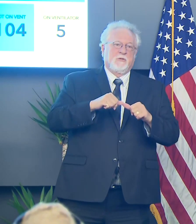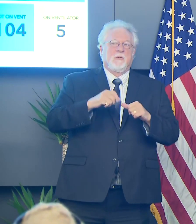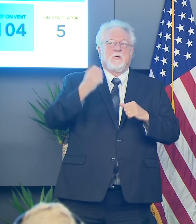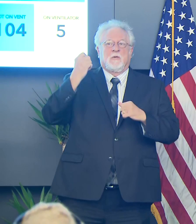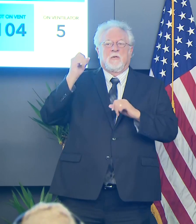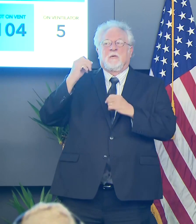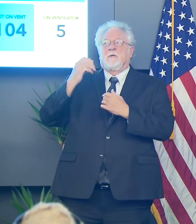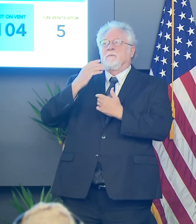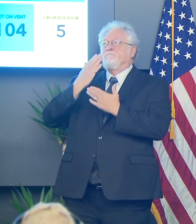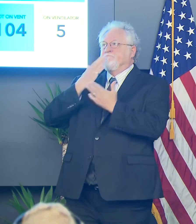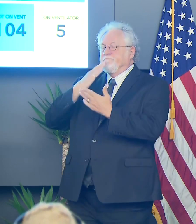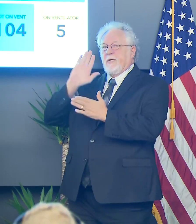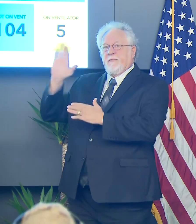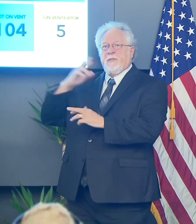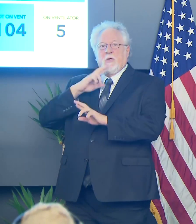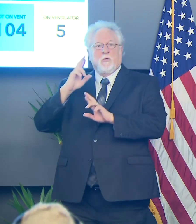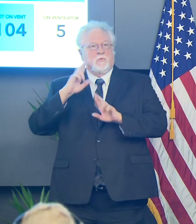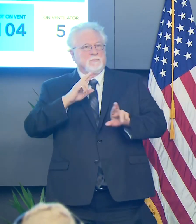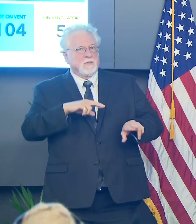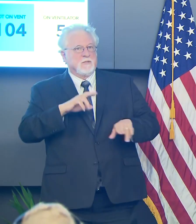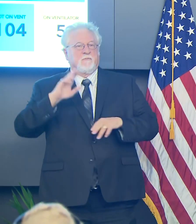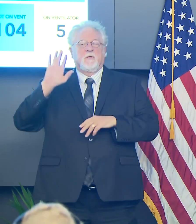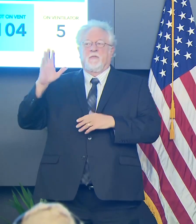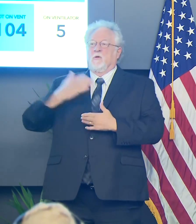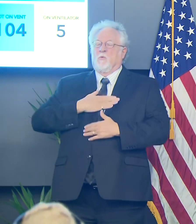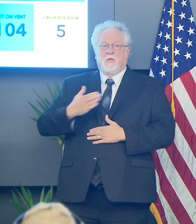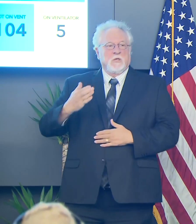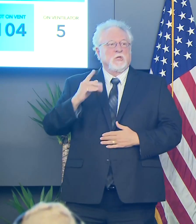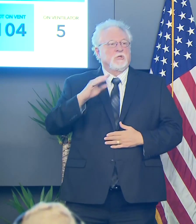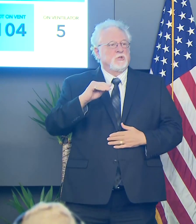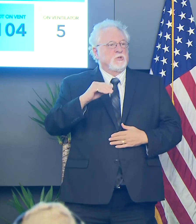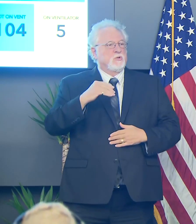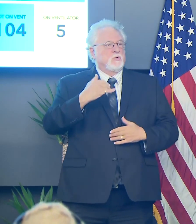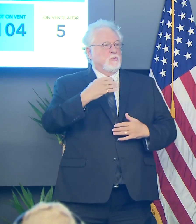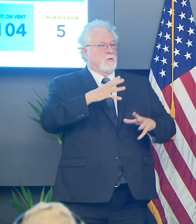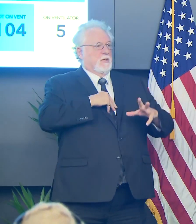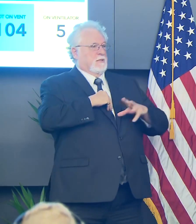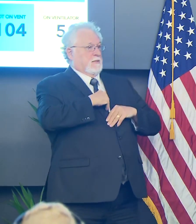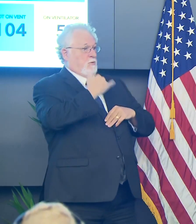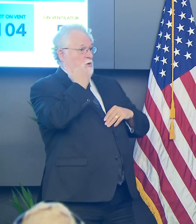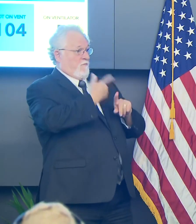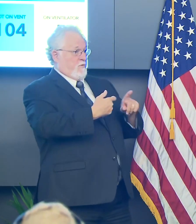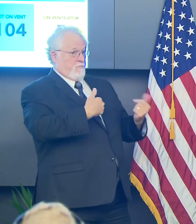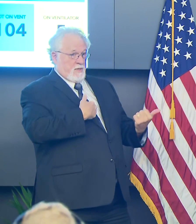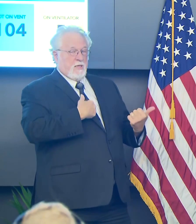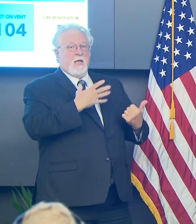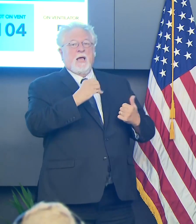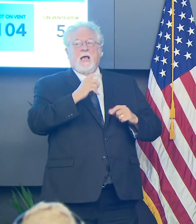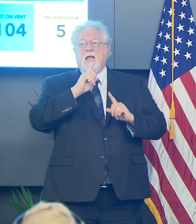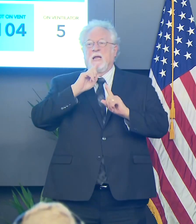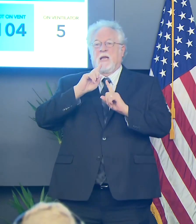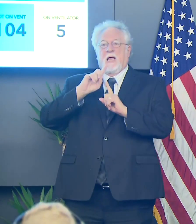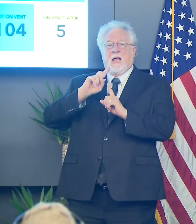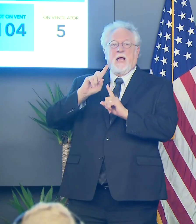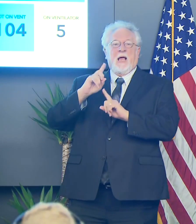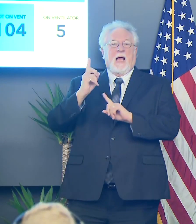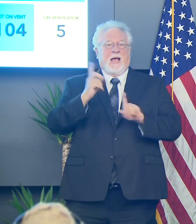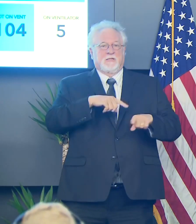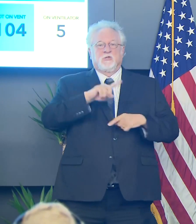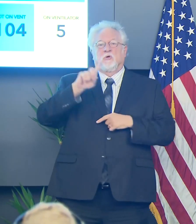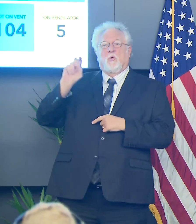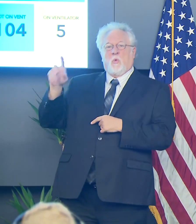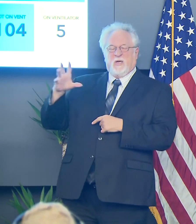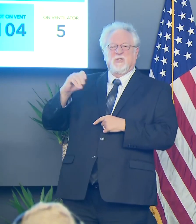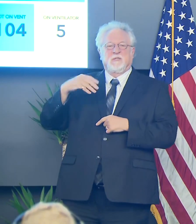responsiveness, their willingness to take calls from me and to answer questions and direct resources